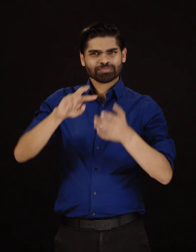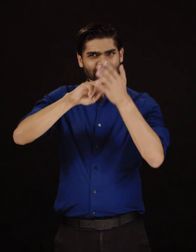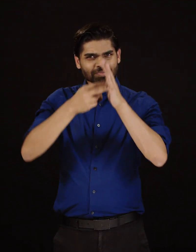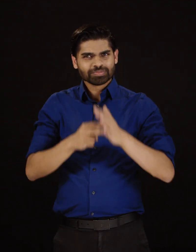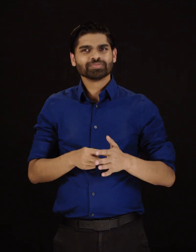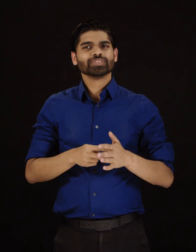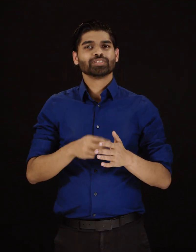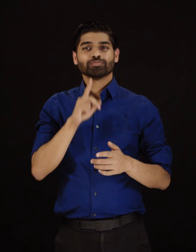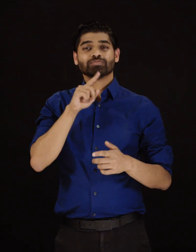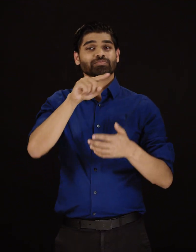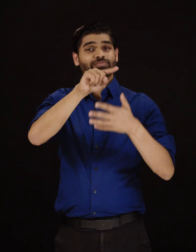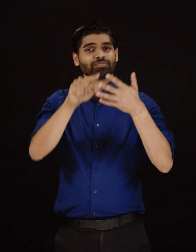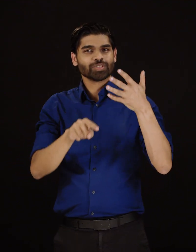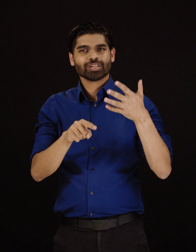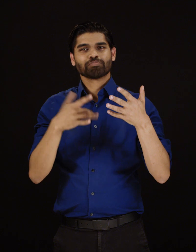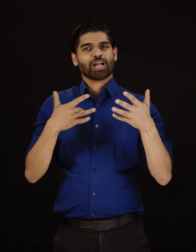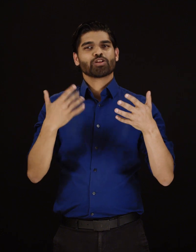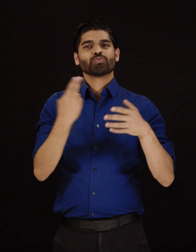will cover coverage and network.